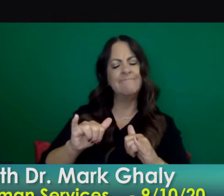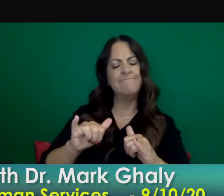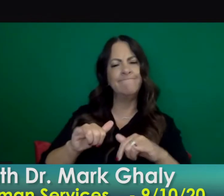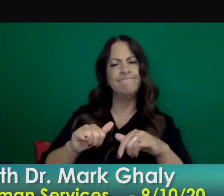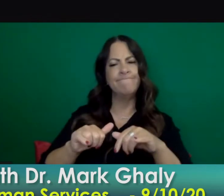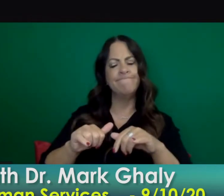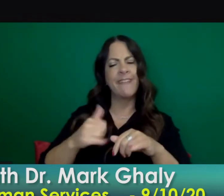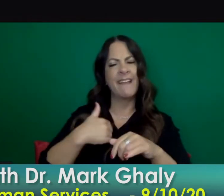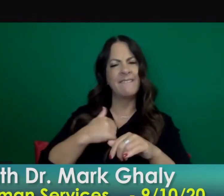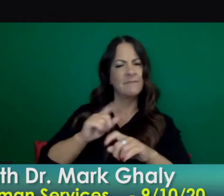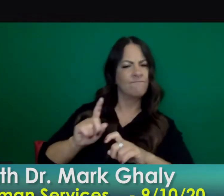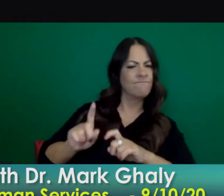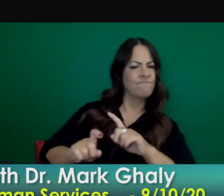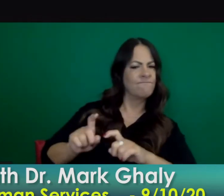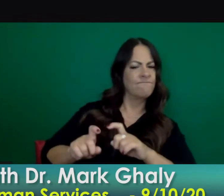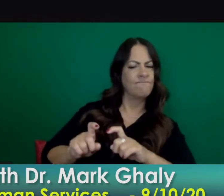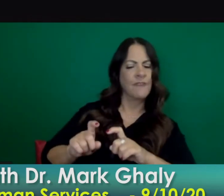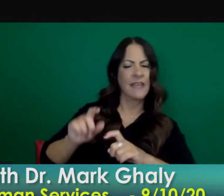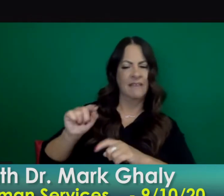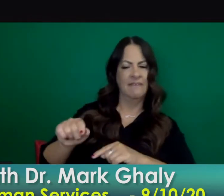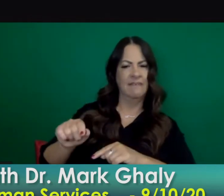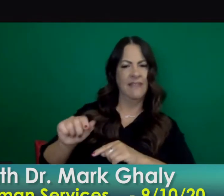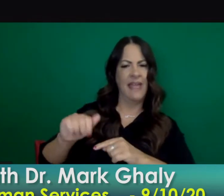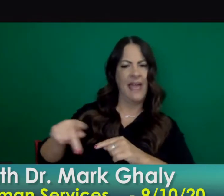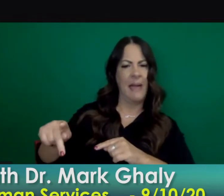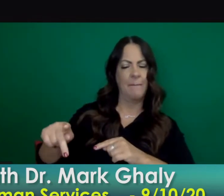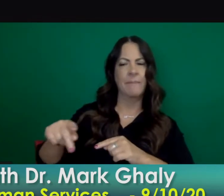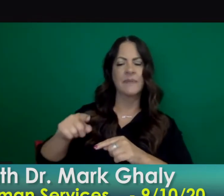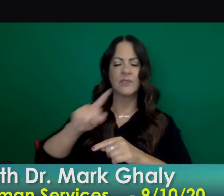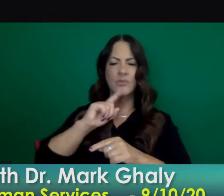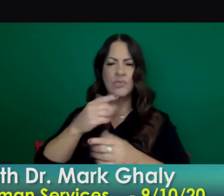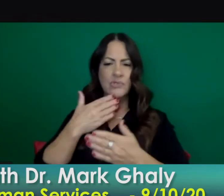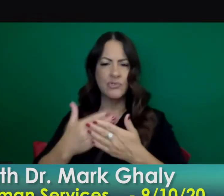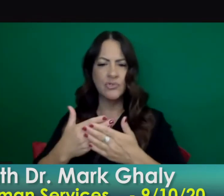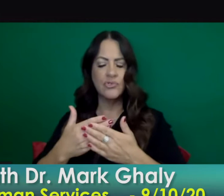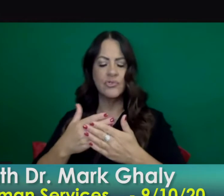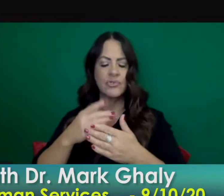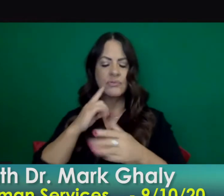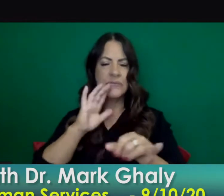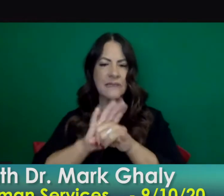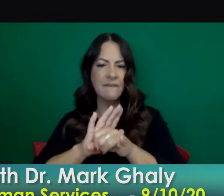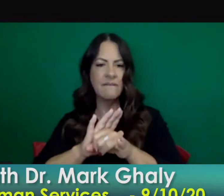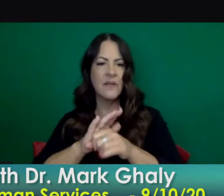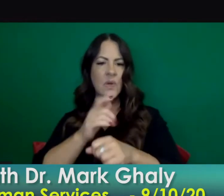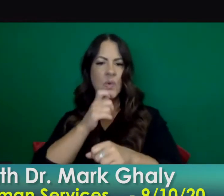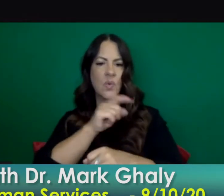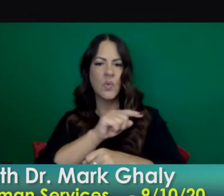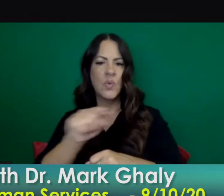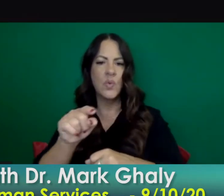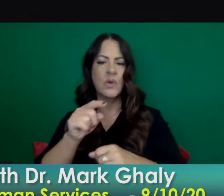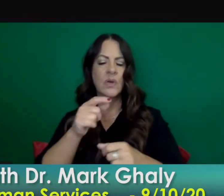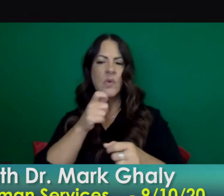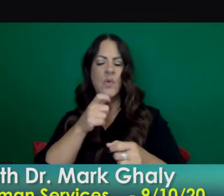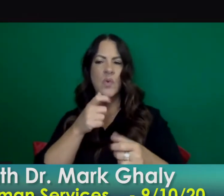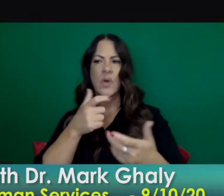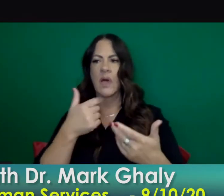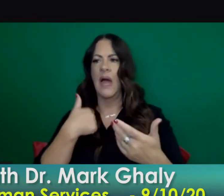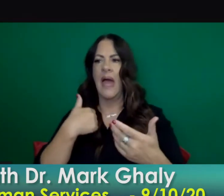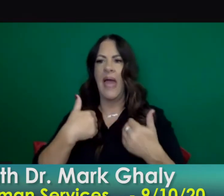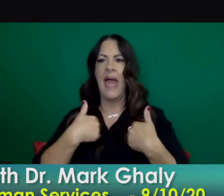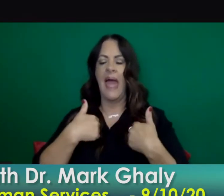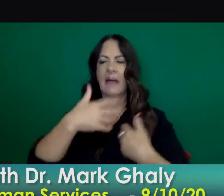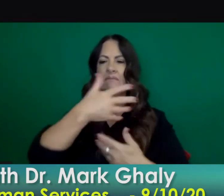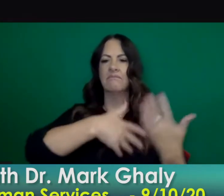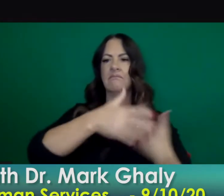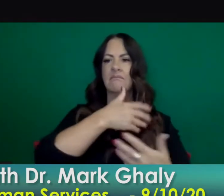how um accurate it will be at identifying close contacts and whether it can get the hand information in a